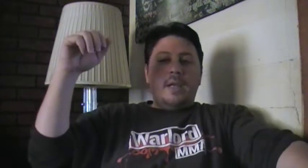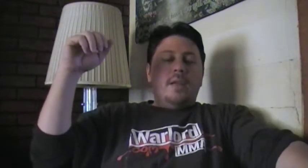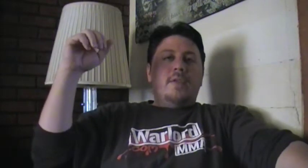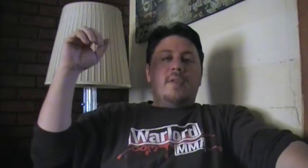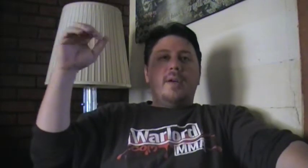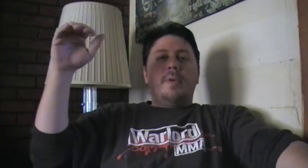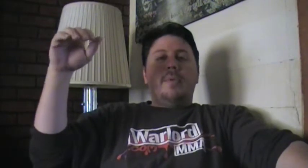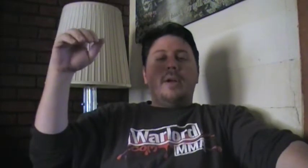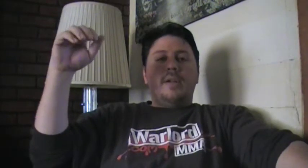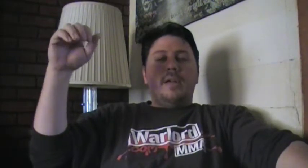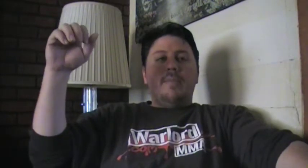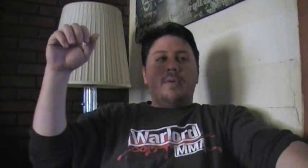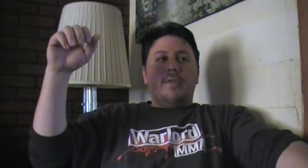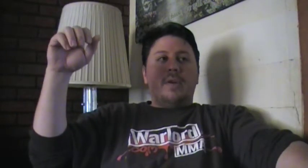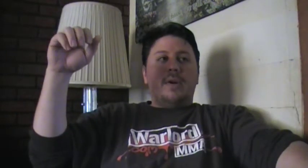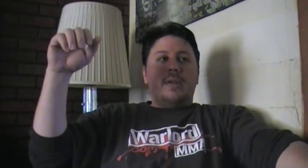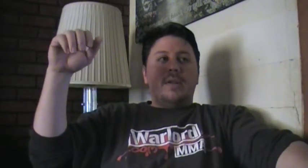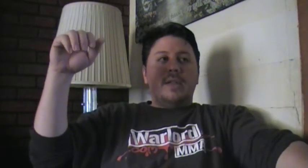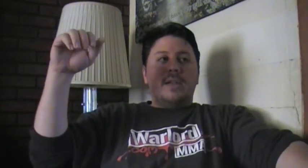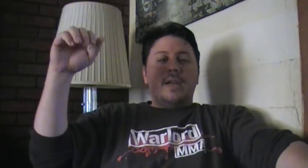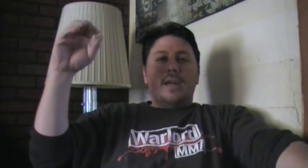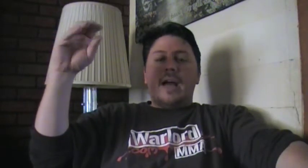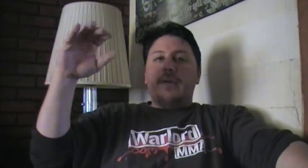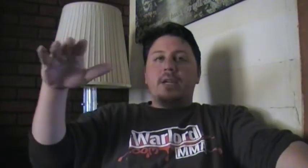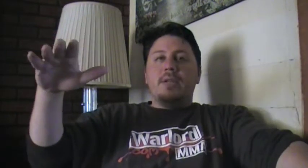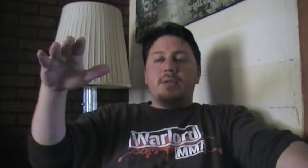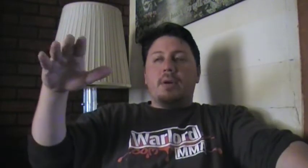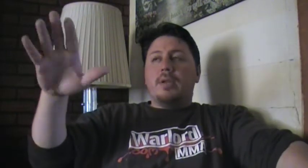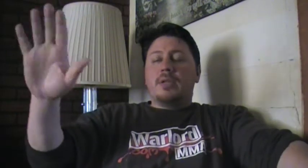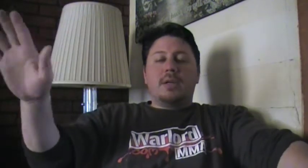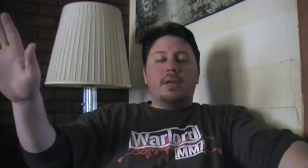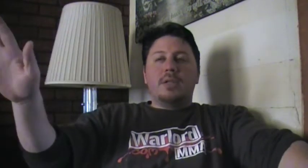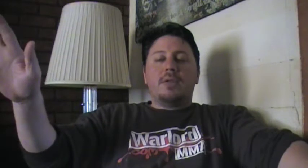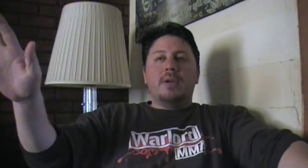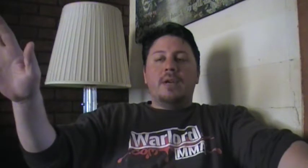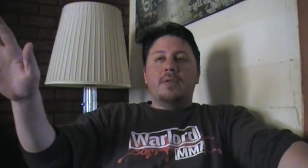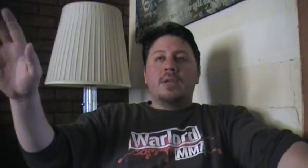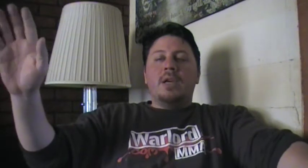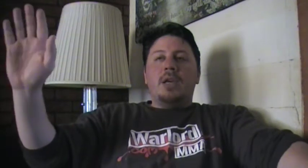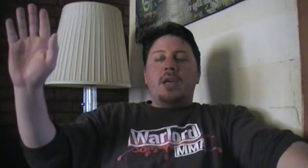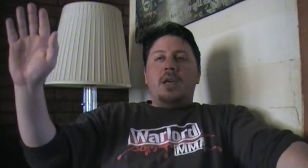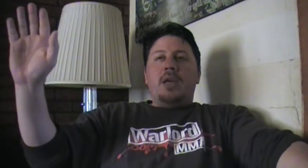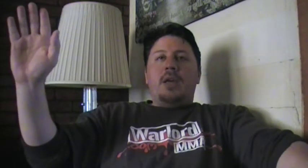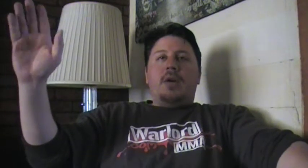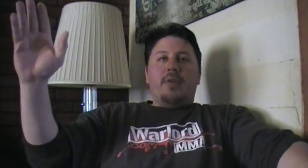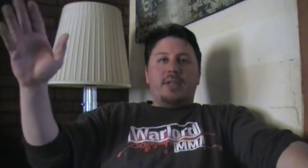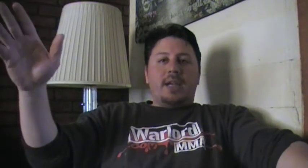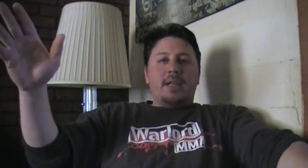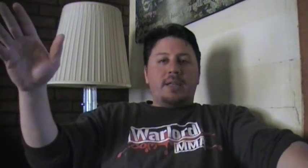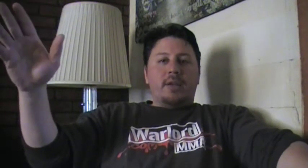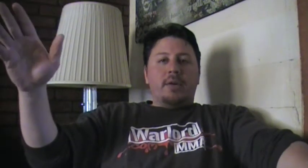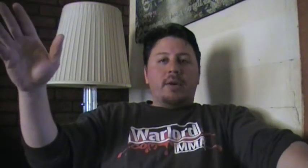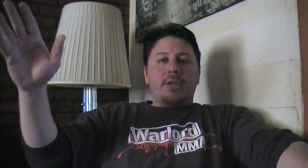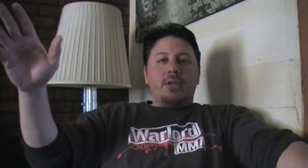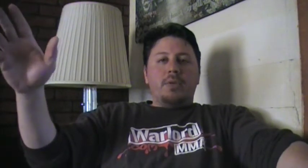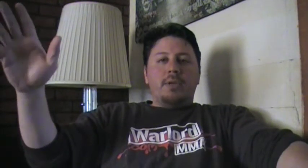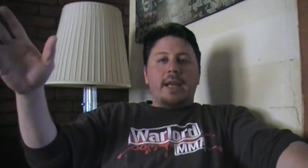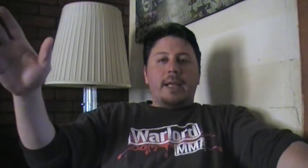There's a lot of people on keyboards that go out there and they say how dangerous they are. They're just too dangerous or the techniques they learn are just too deadly